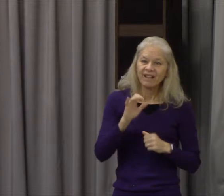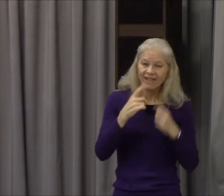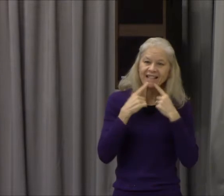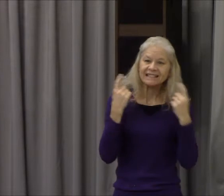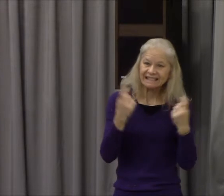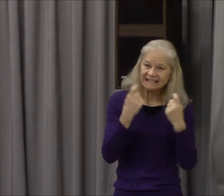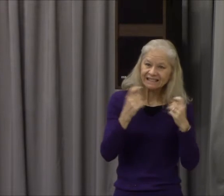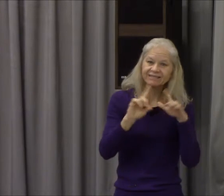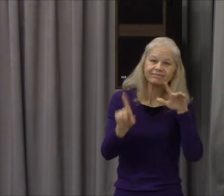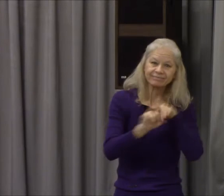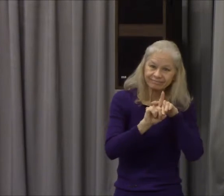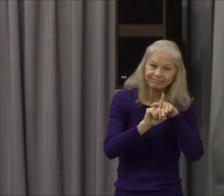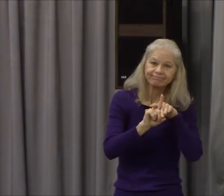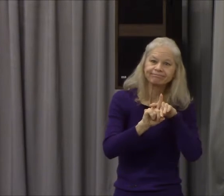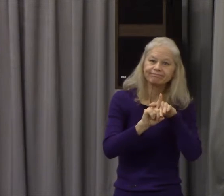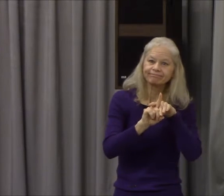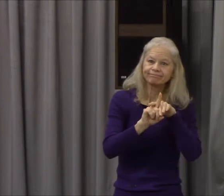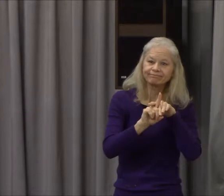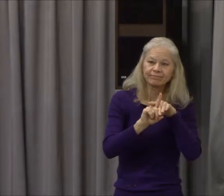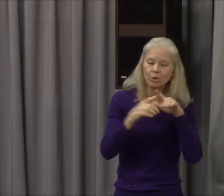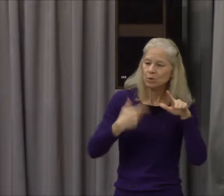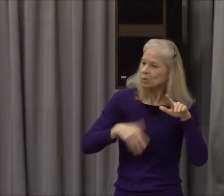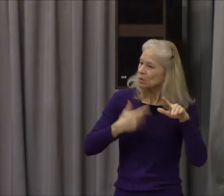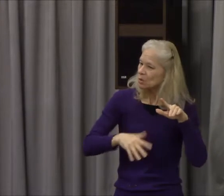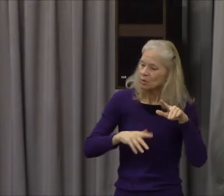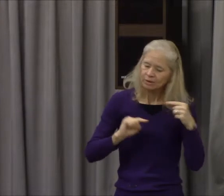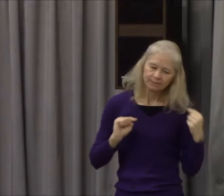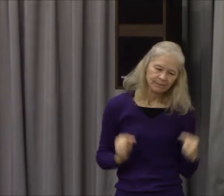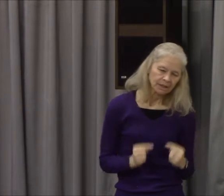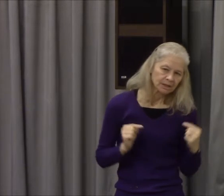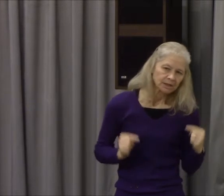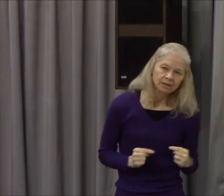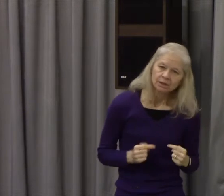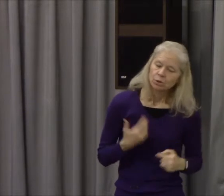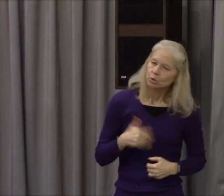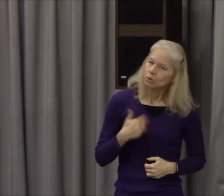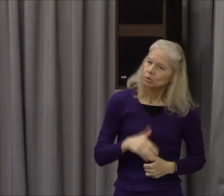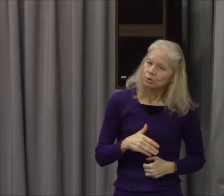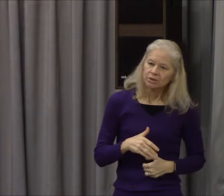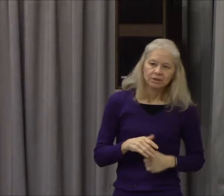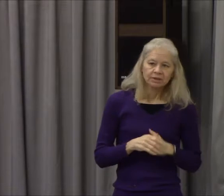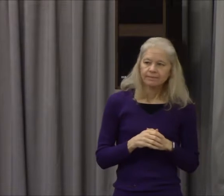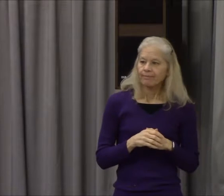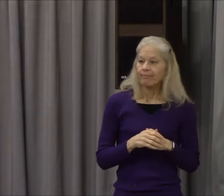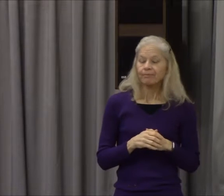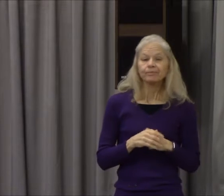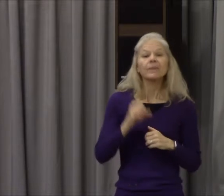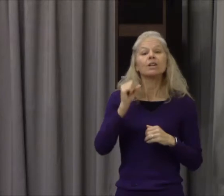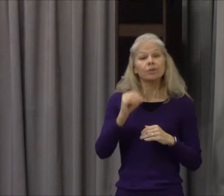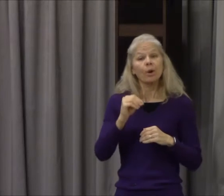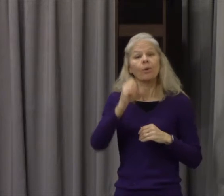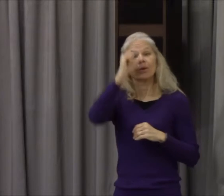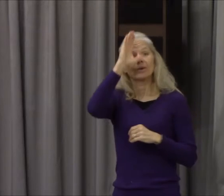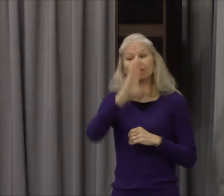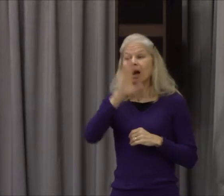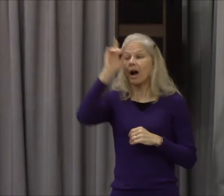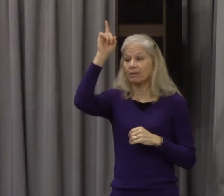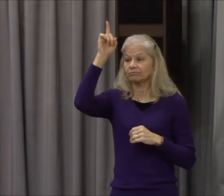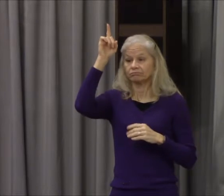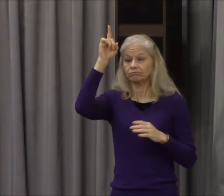shortly there in Genesis 3 23 therefore the Lord God sent him forth Adam from the garden of Eden to till the ground for whence he